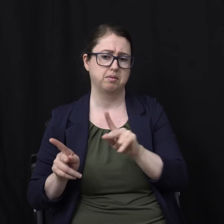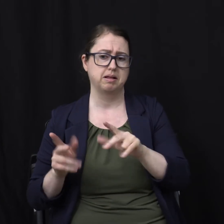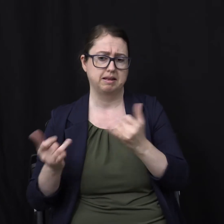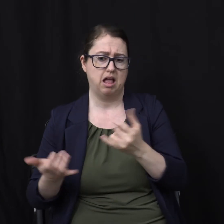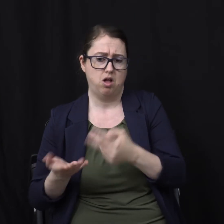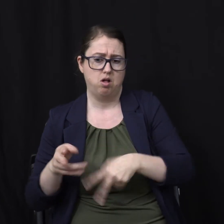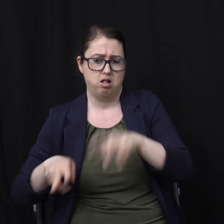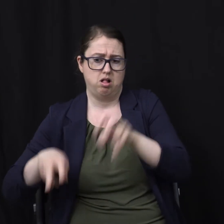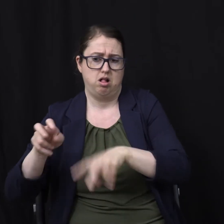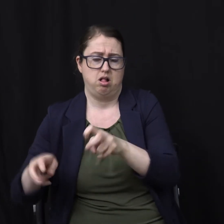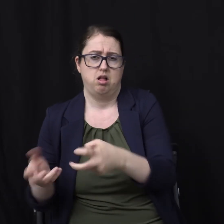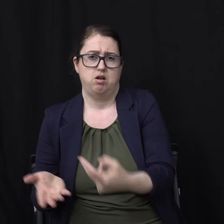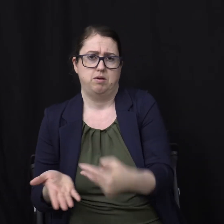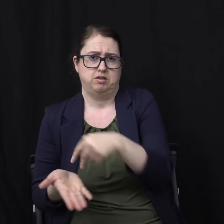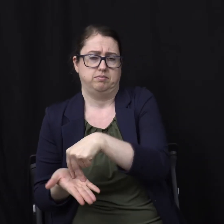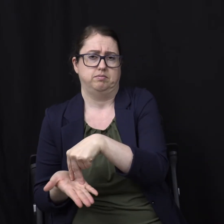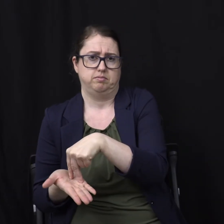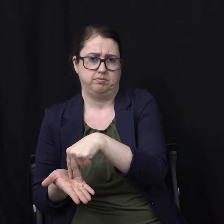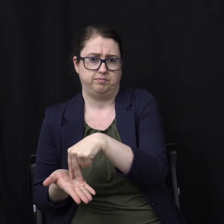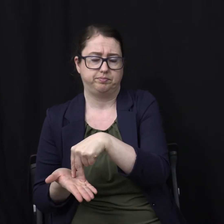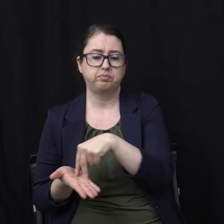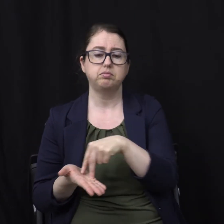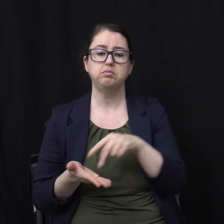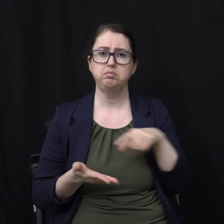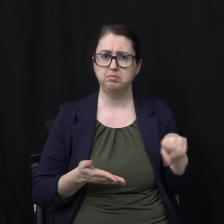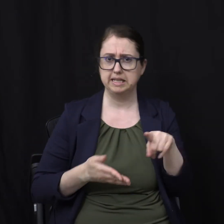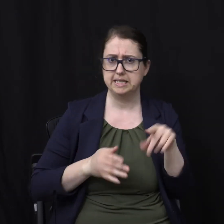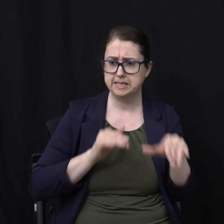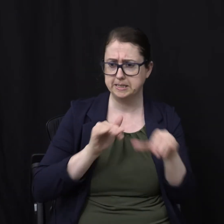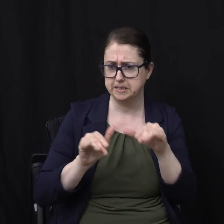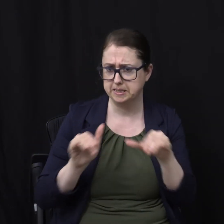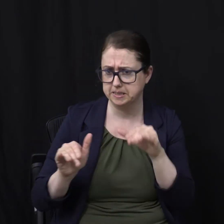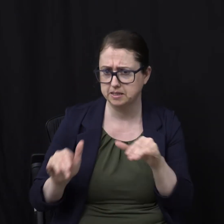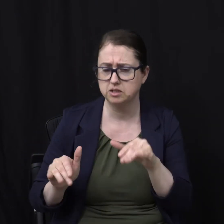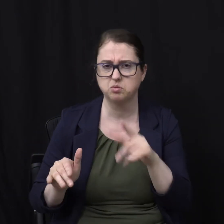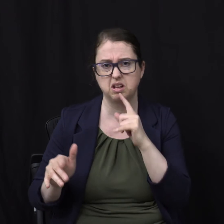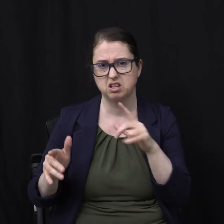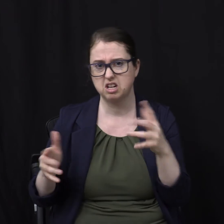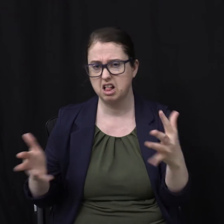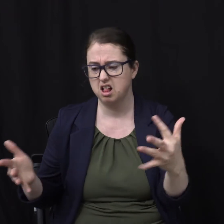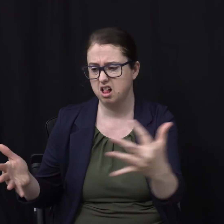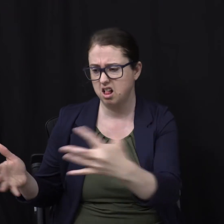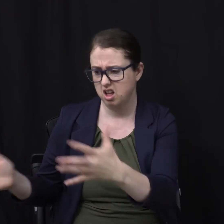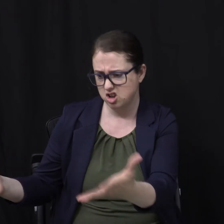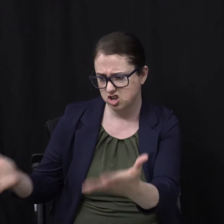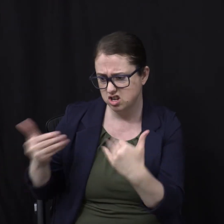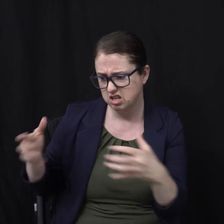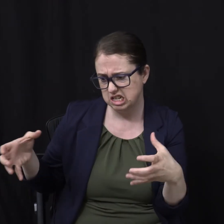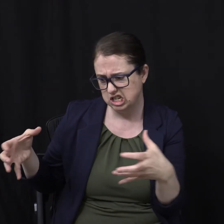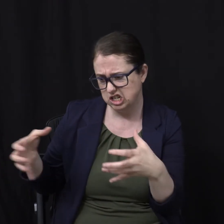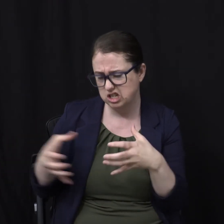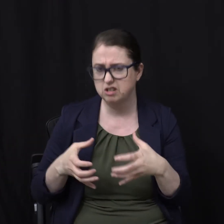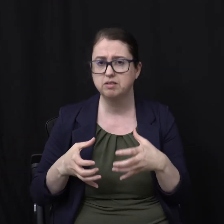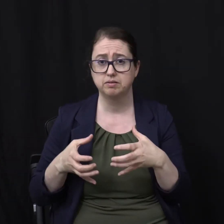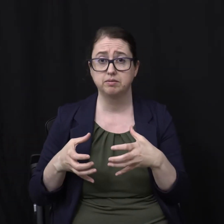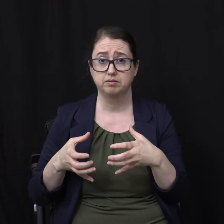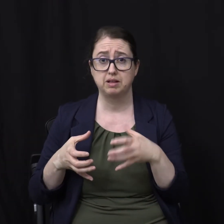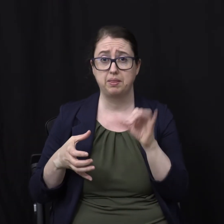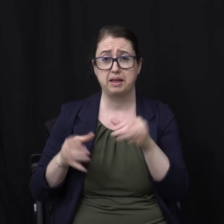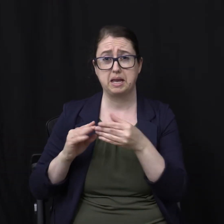he's going from The four quarters Of the earth Gog and Magog To gather them together To battle The number of whom Is as the sand of the sea Now I want to pause right